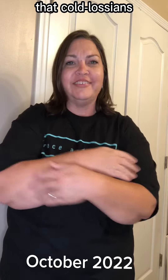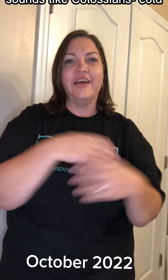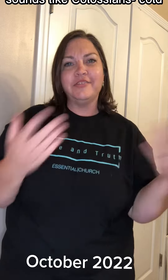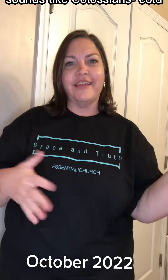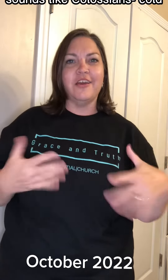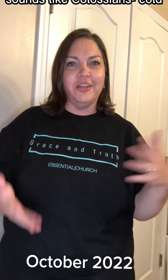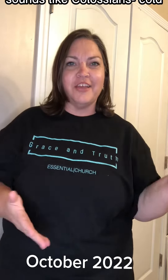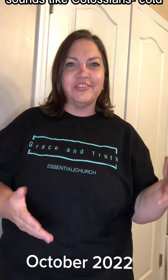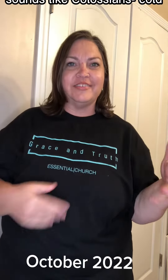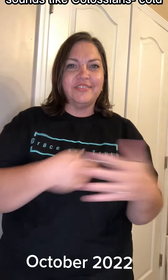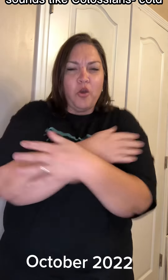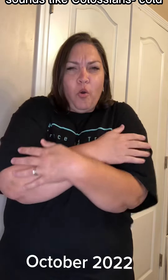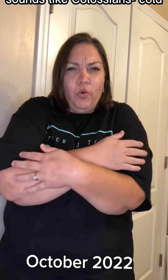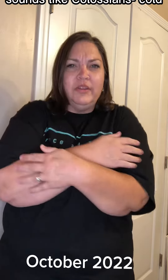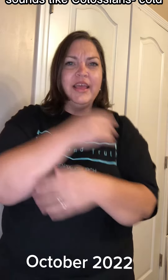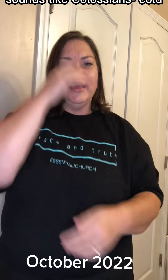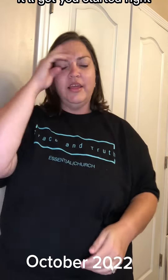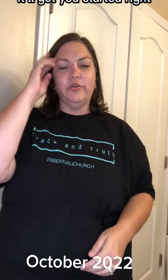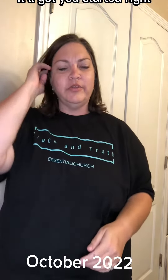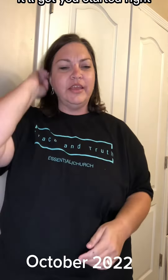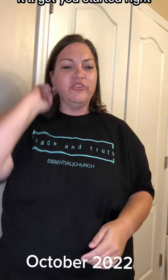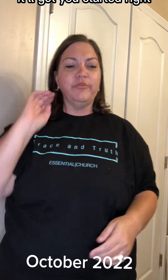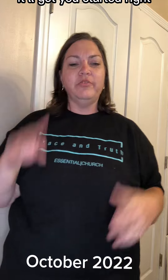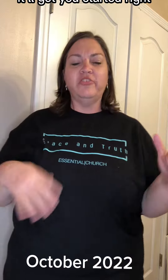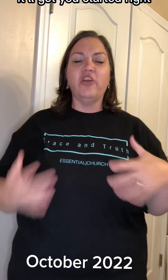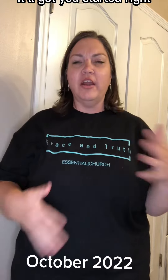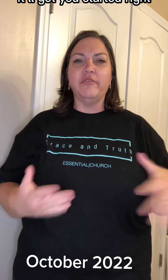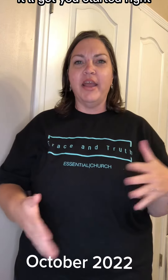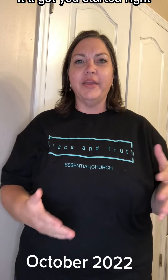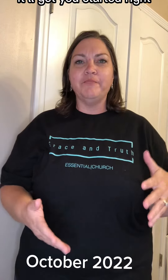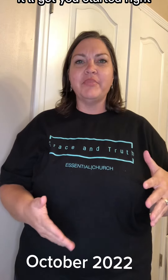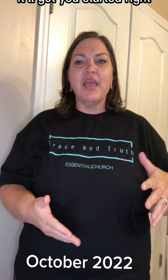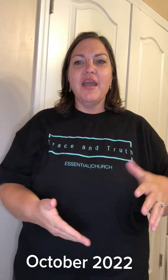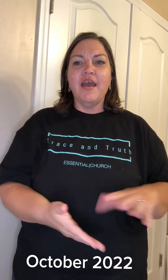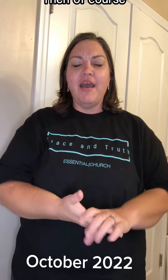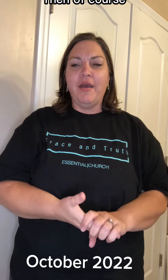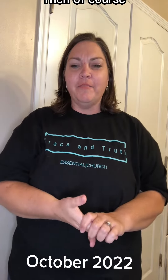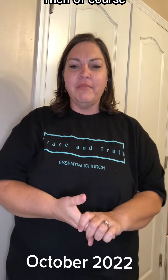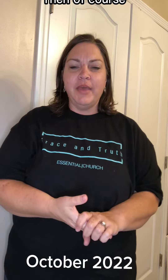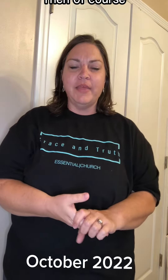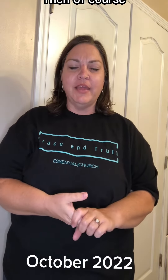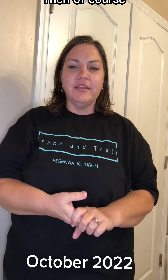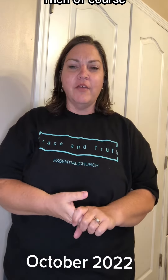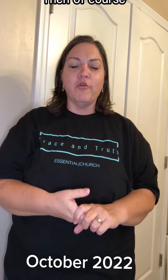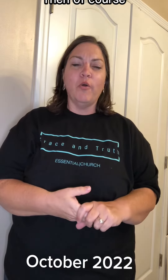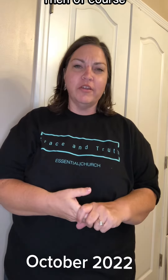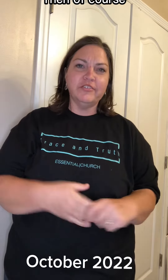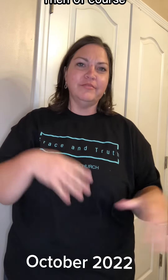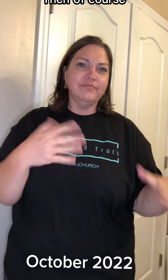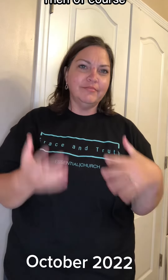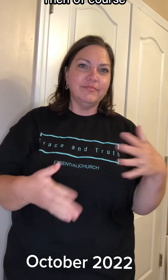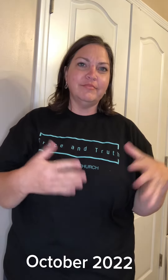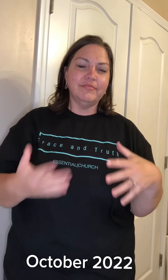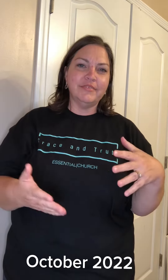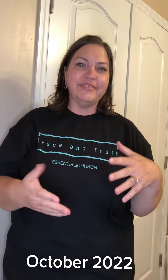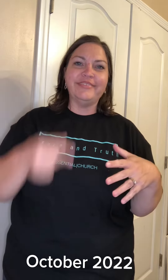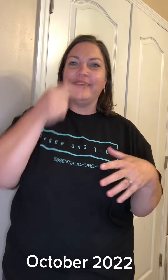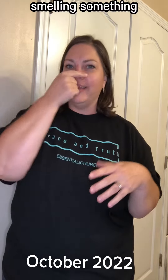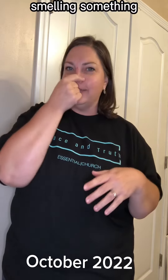sounds like Colossians. cold. It'll get you started, right? And then, of course, since,